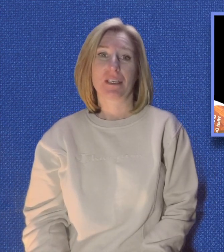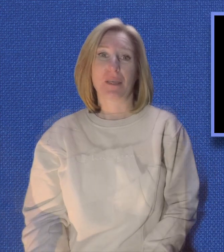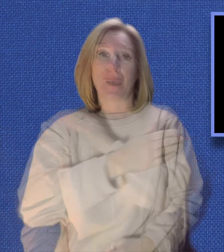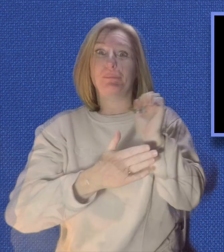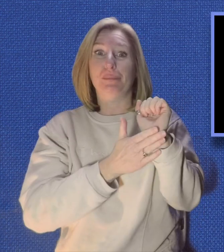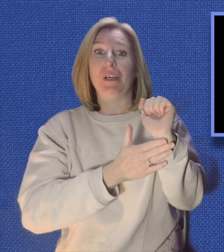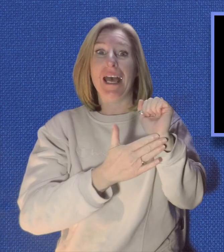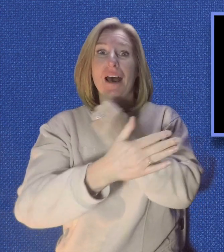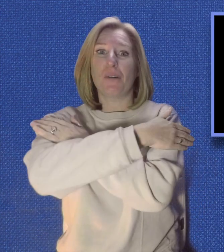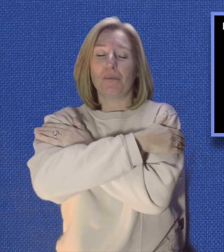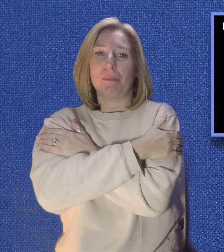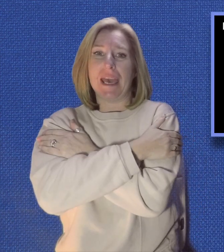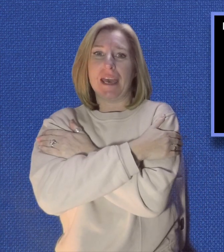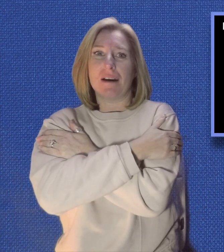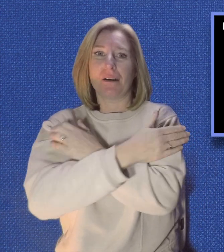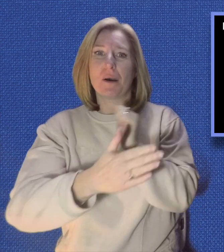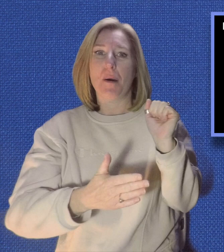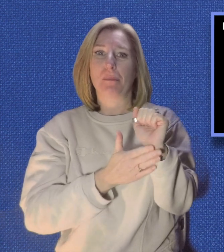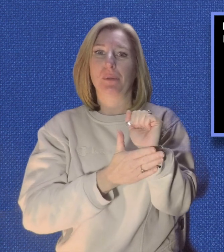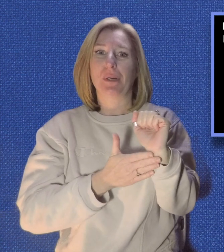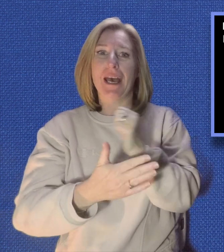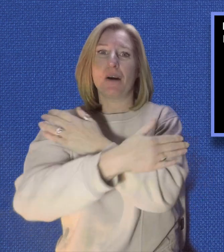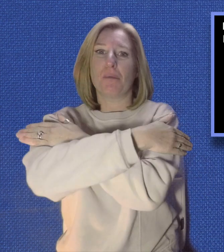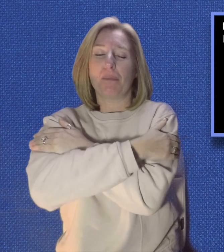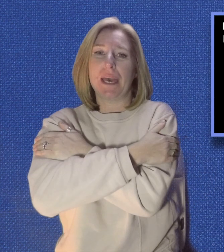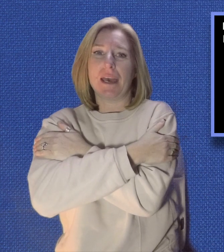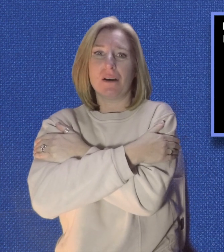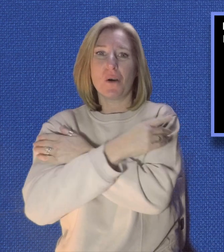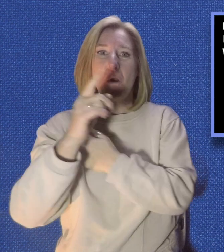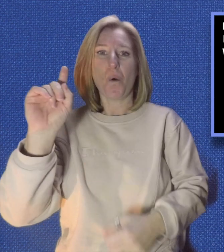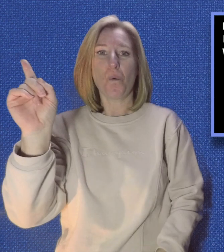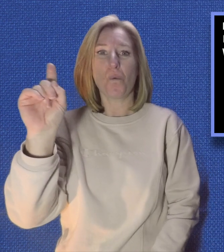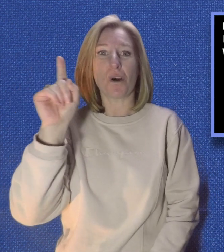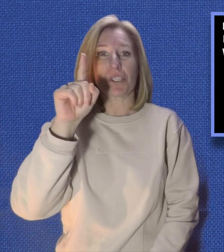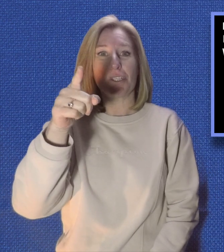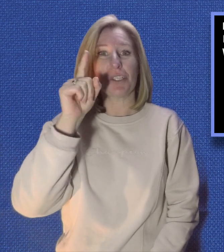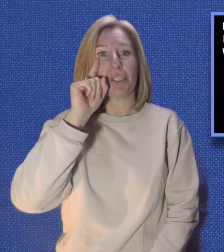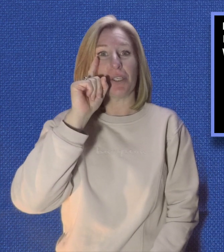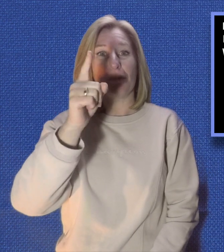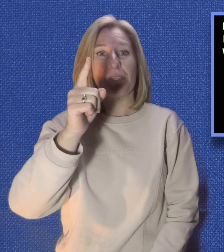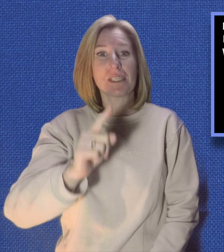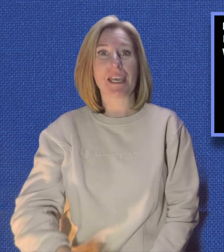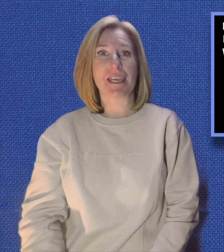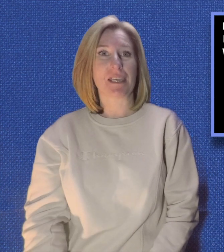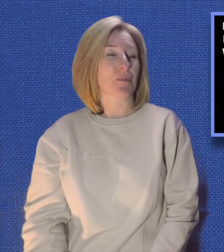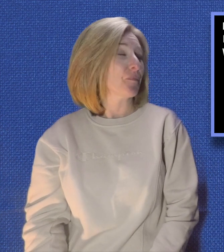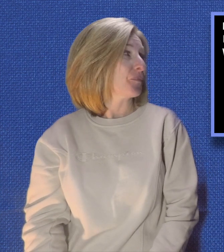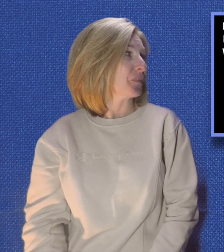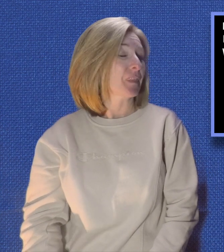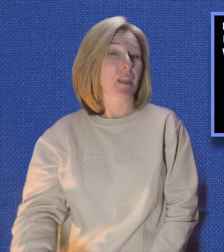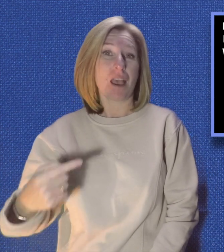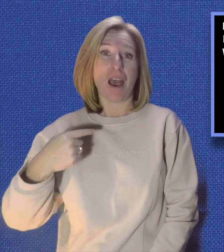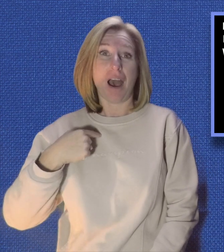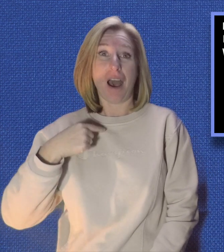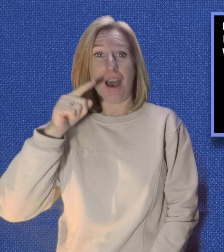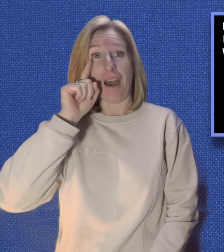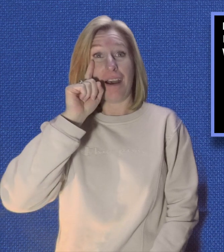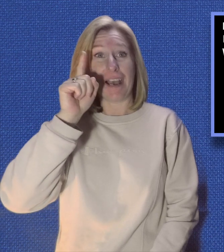Brown Bear, Brown Bear, what do you see? I